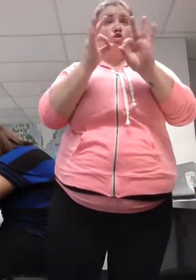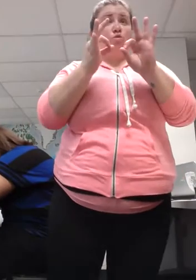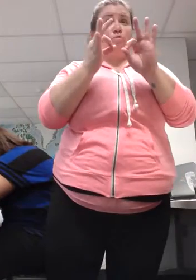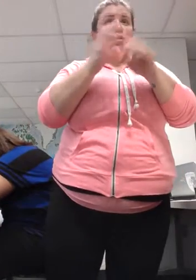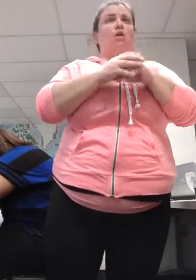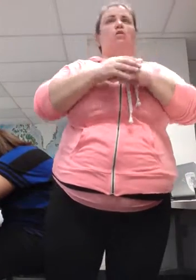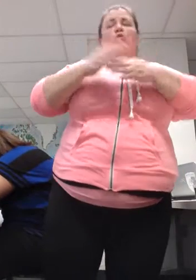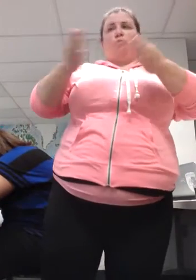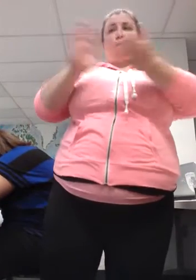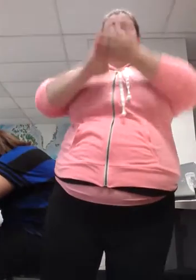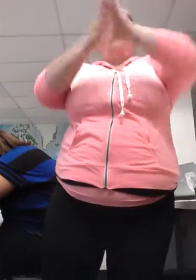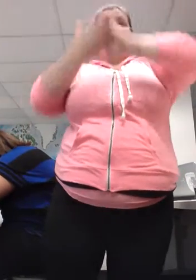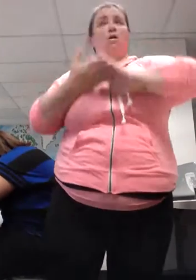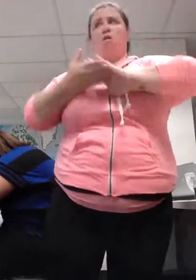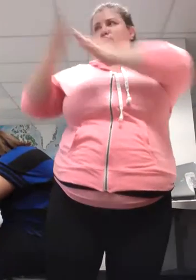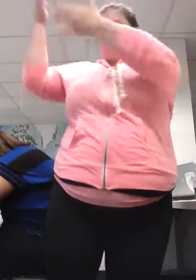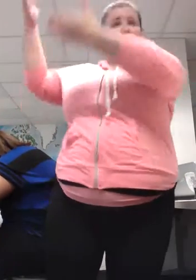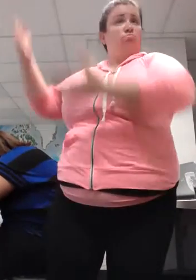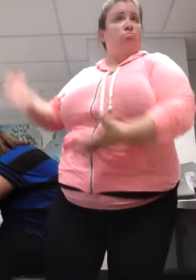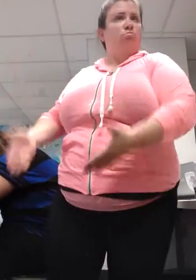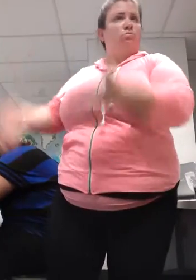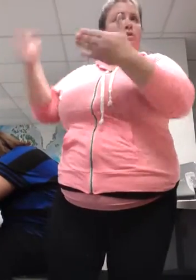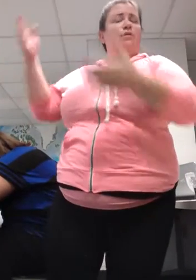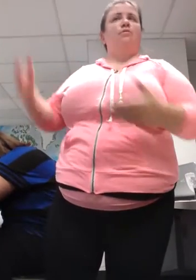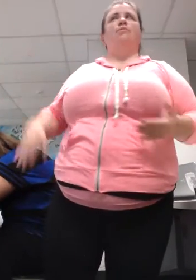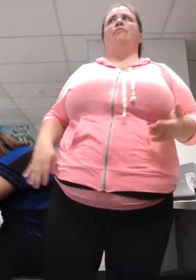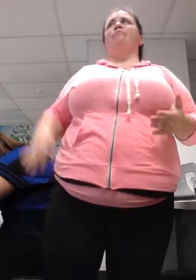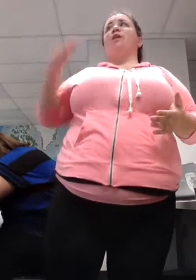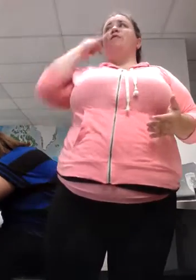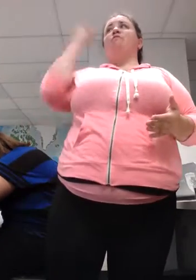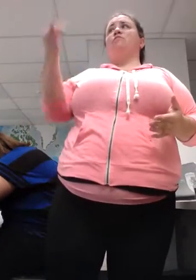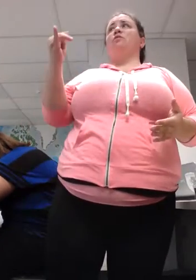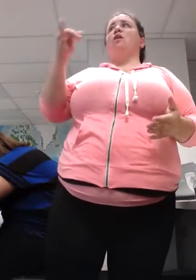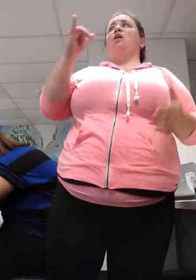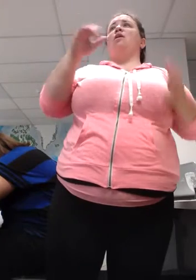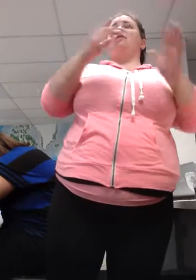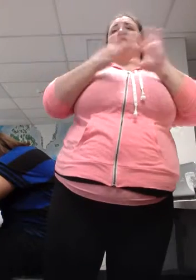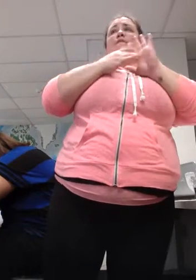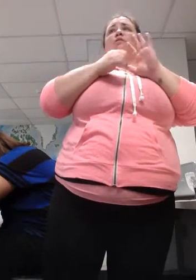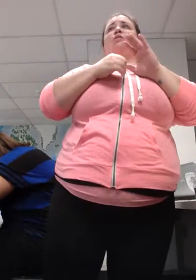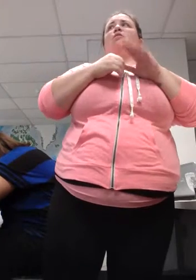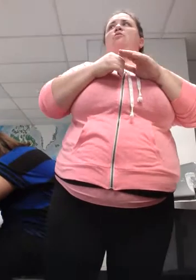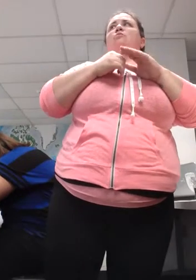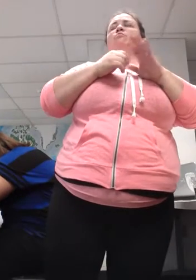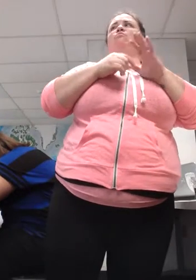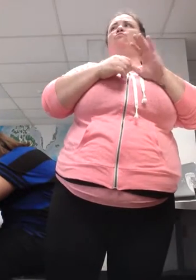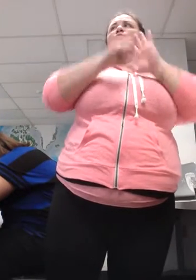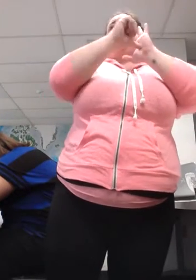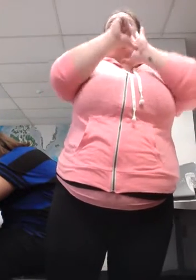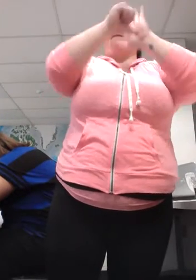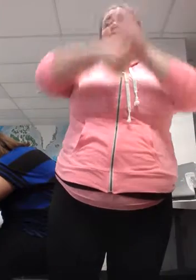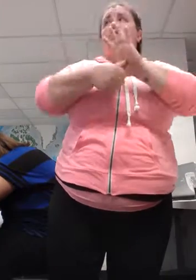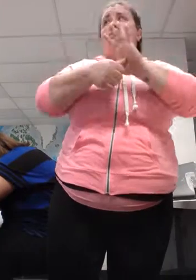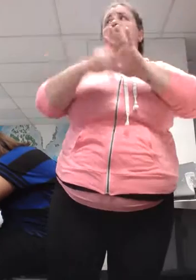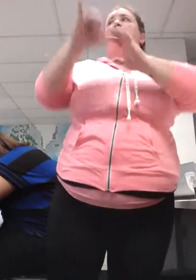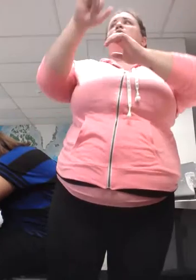they're using inflection, emphasis, intonation, if they're about ready to cry,